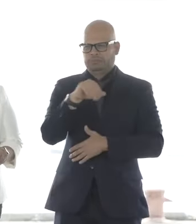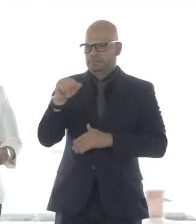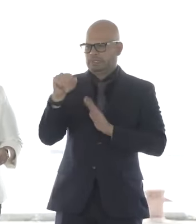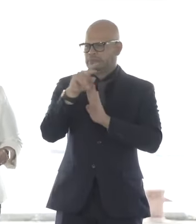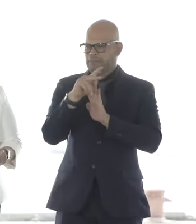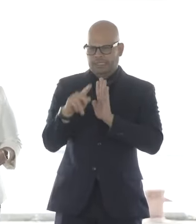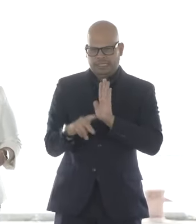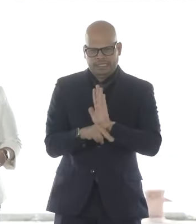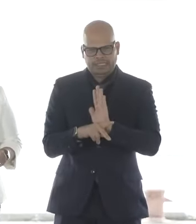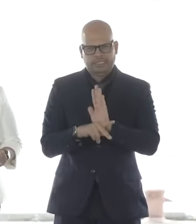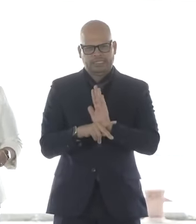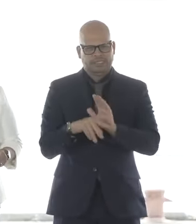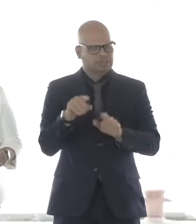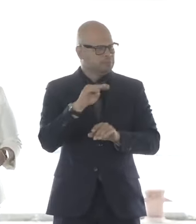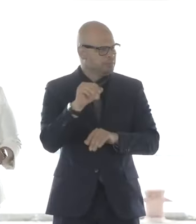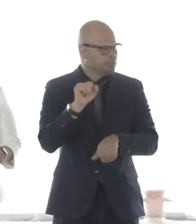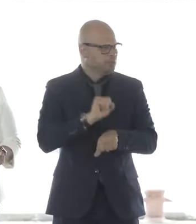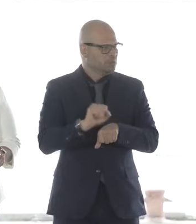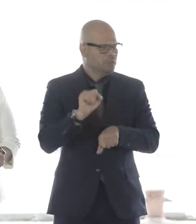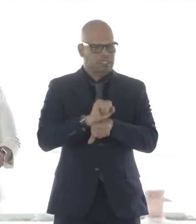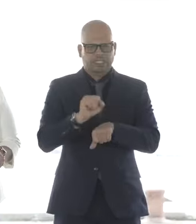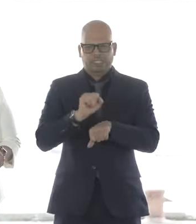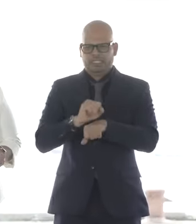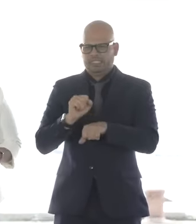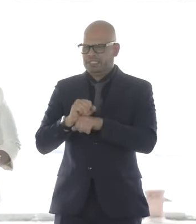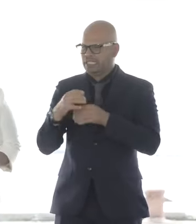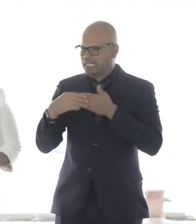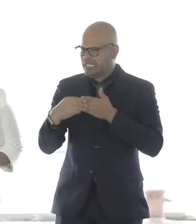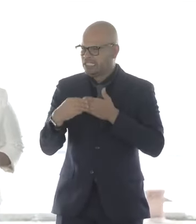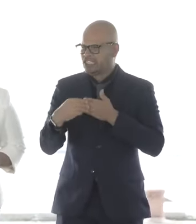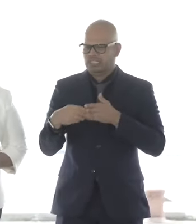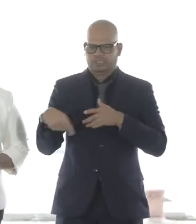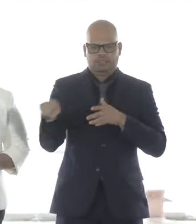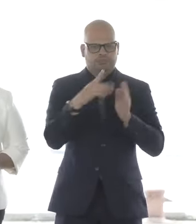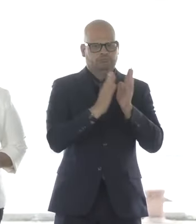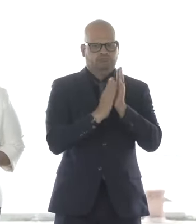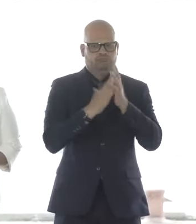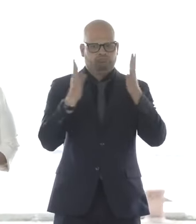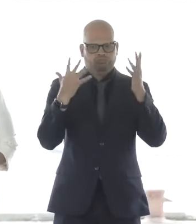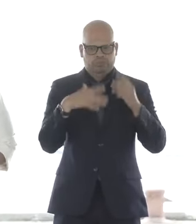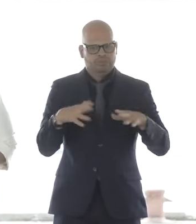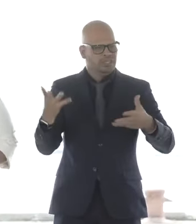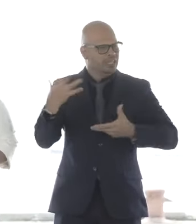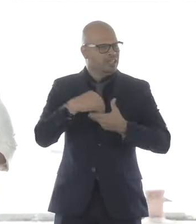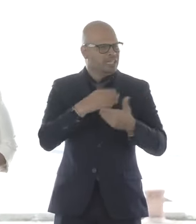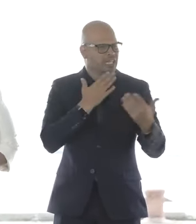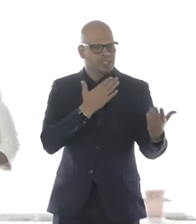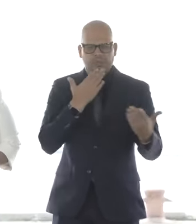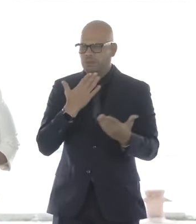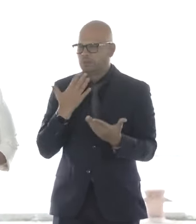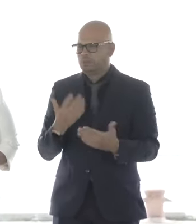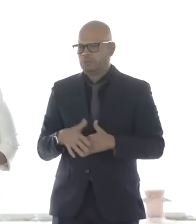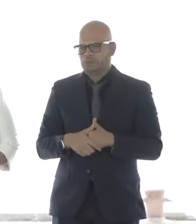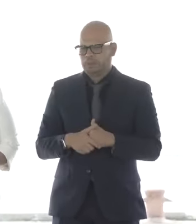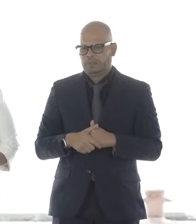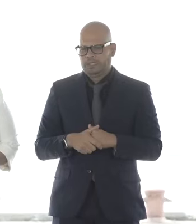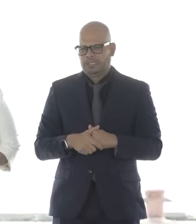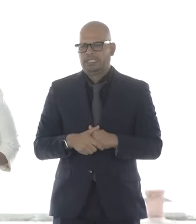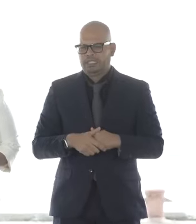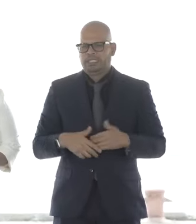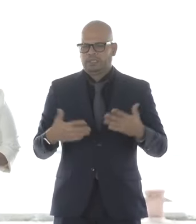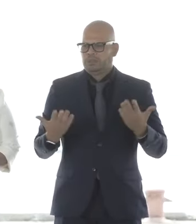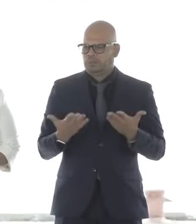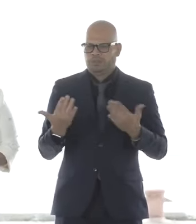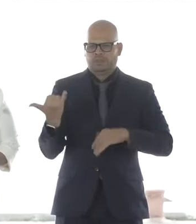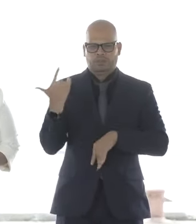here today, as we all sit here today, I